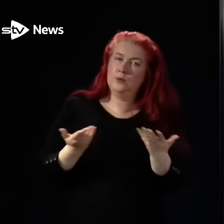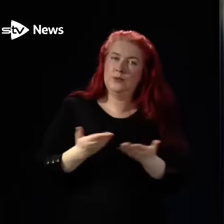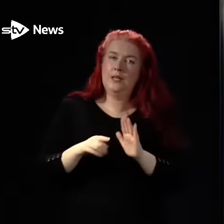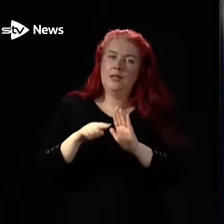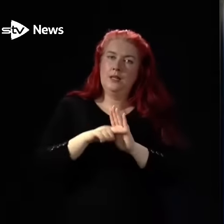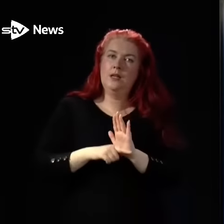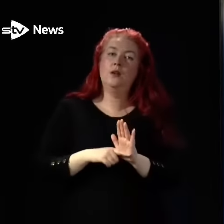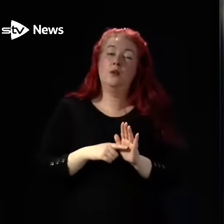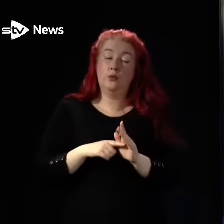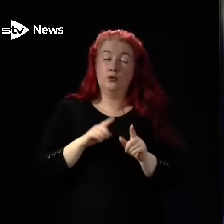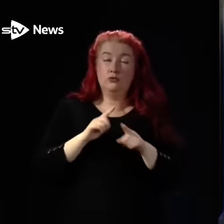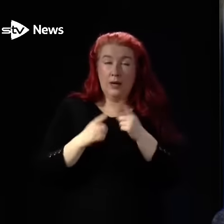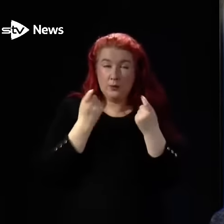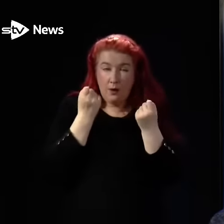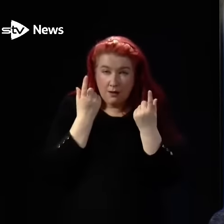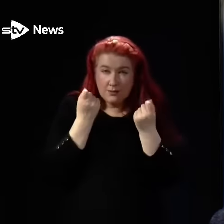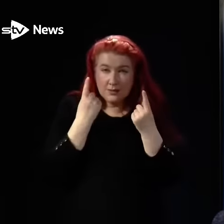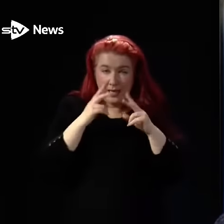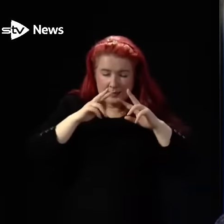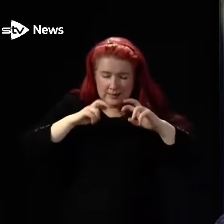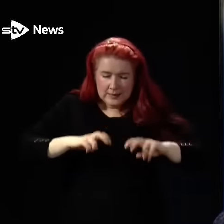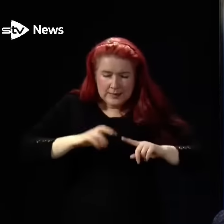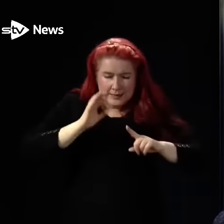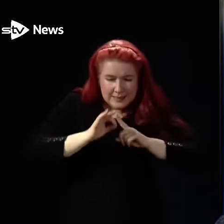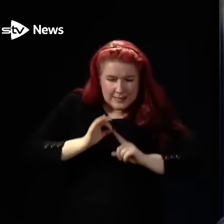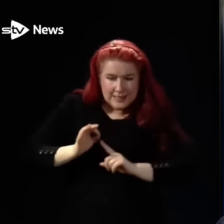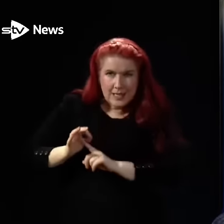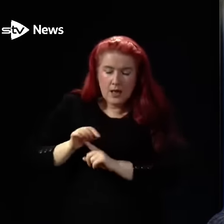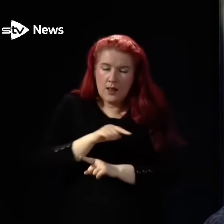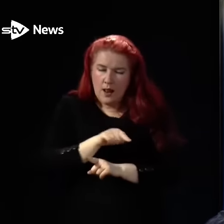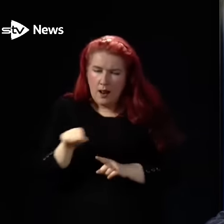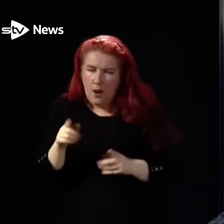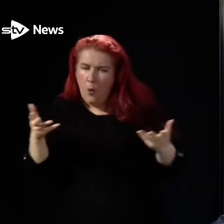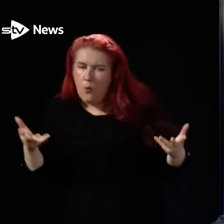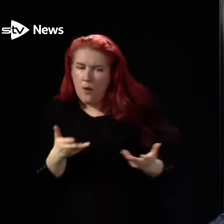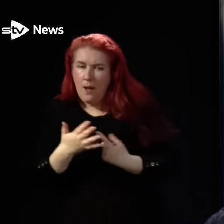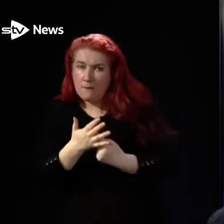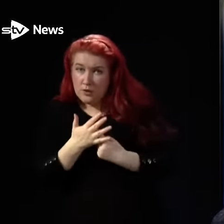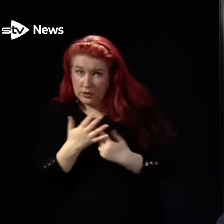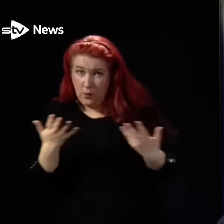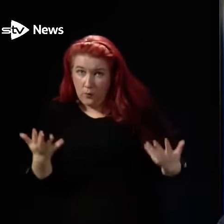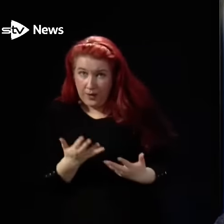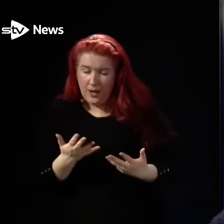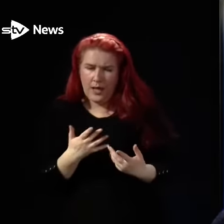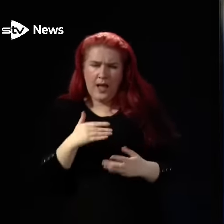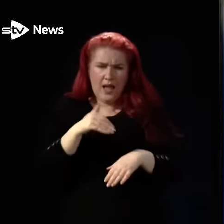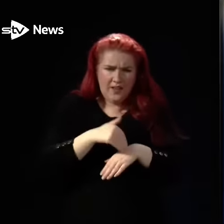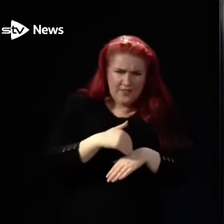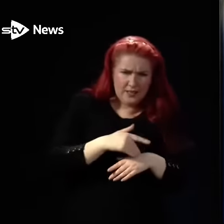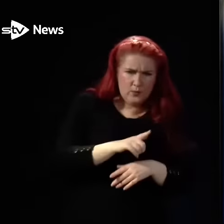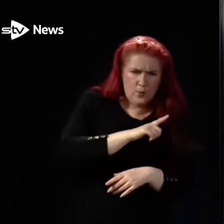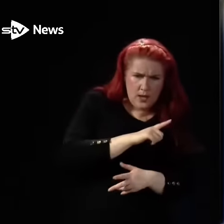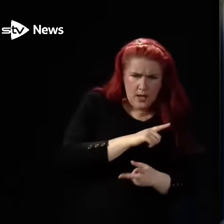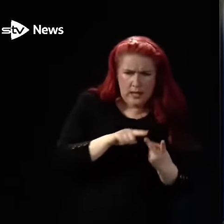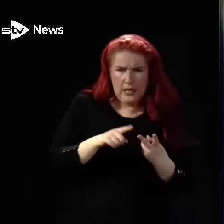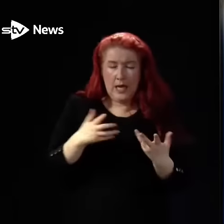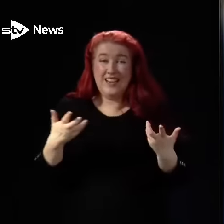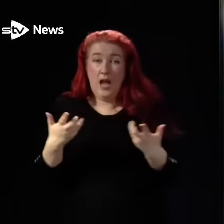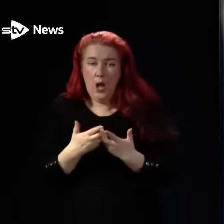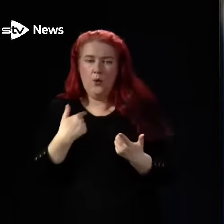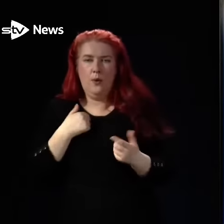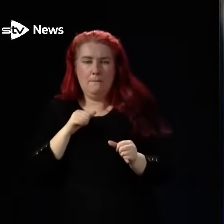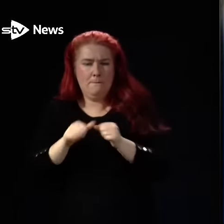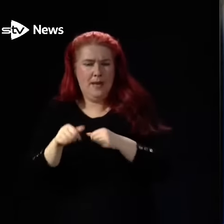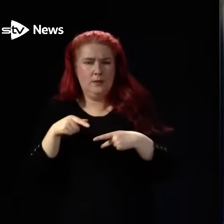a granular level exactly where the pressures are, how those pressures are being created, and therefore how we